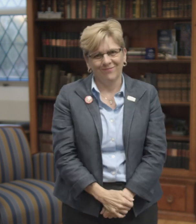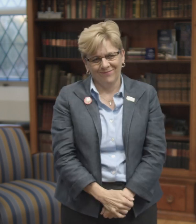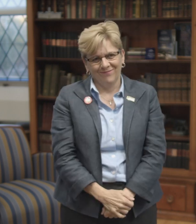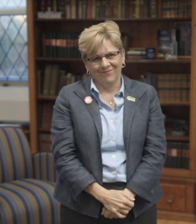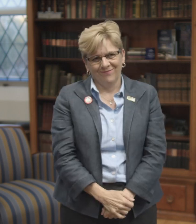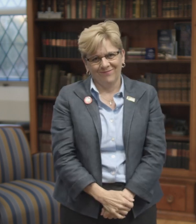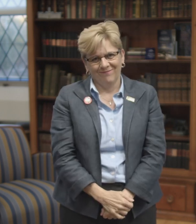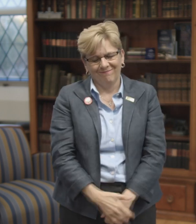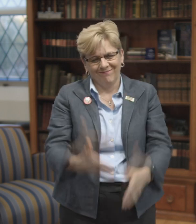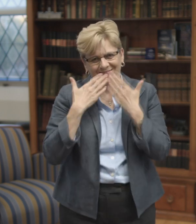all of you. Thank you.